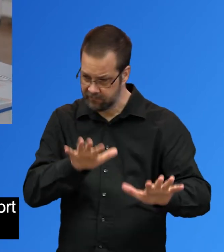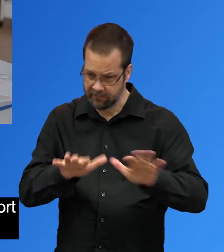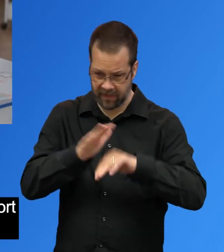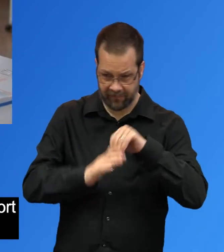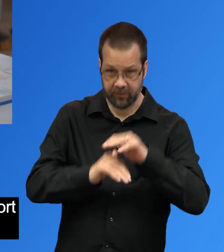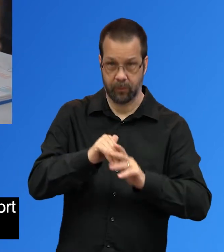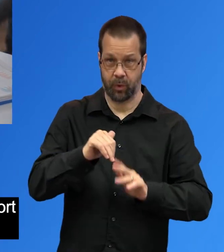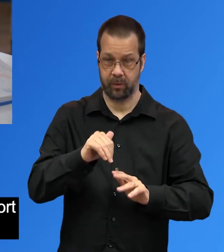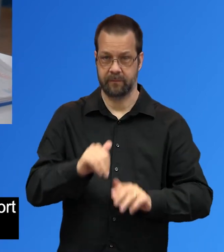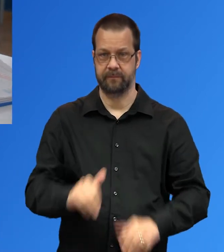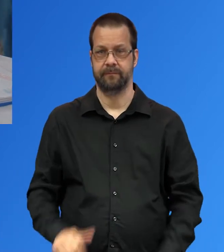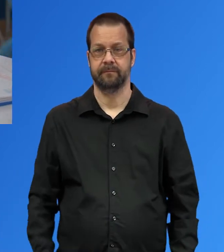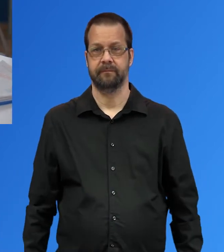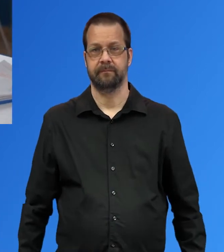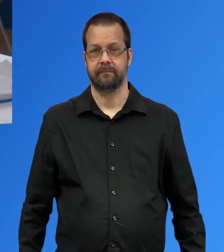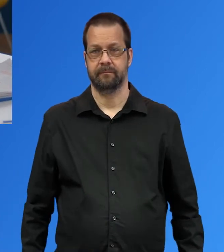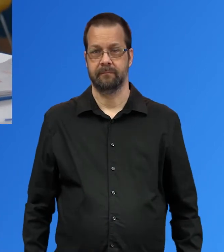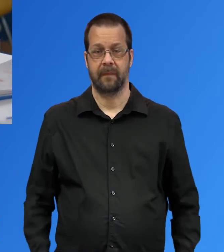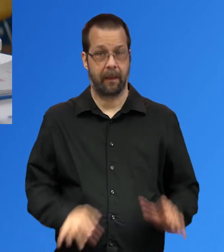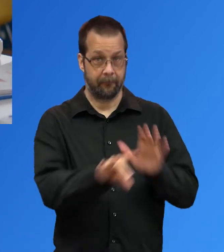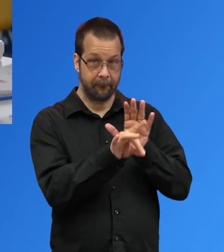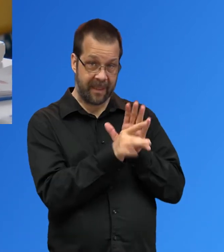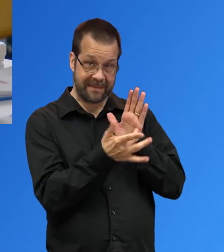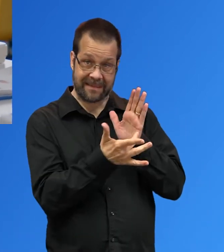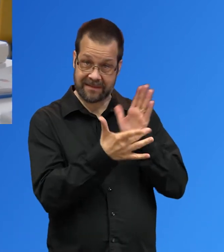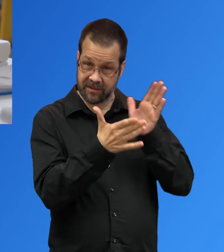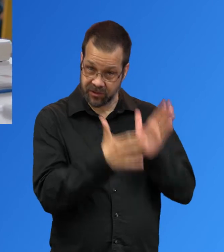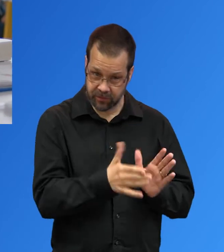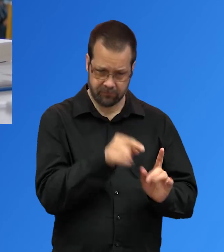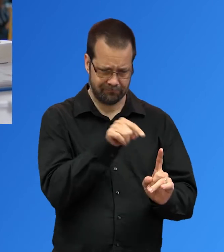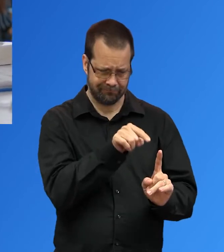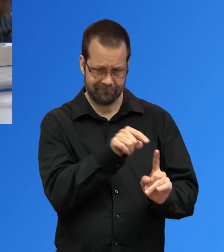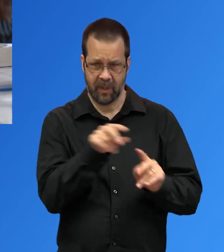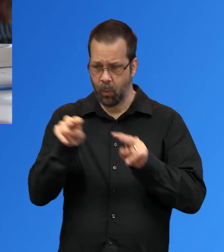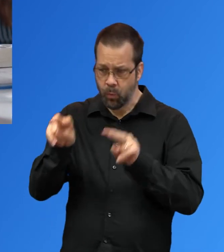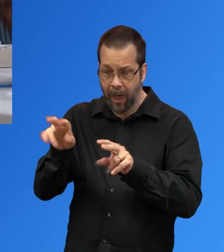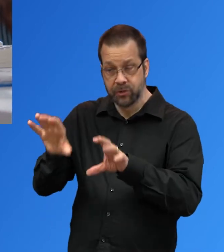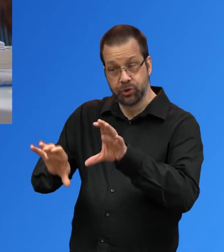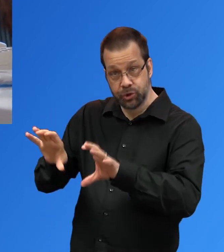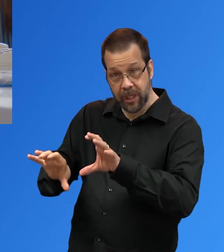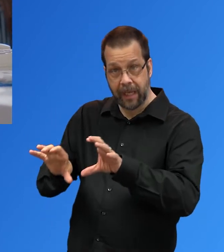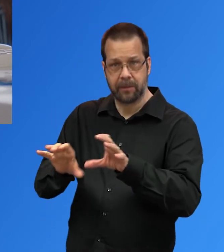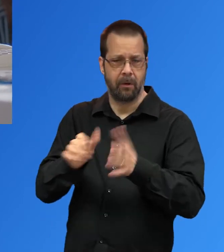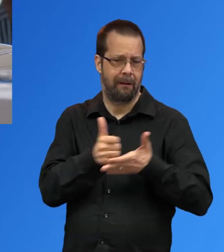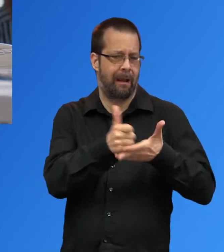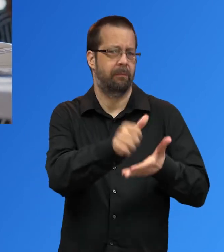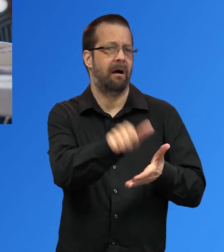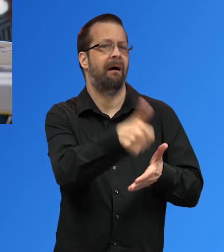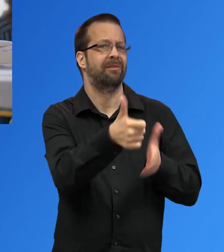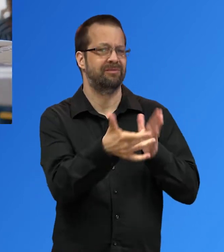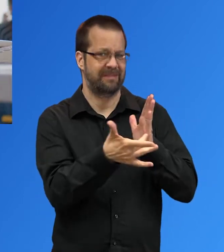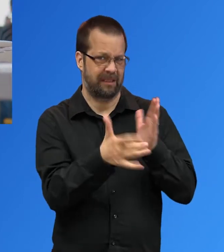Designate someone to support speakers with technical assistance to monitor questions or comments in chat or to step in as needed